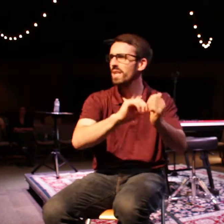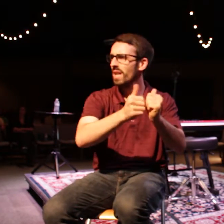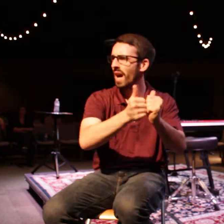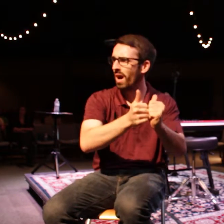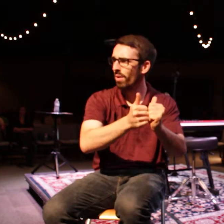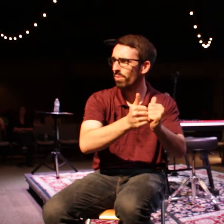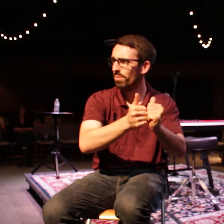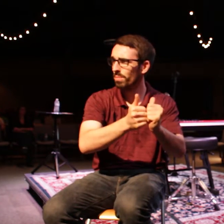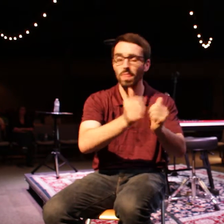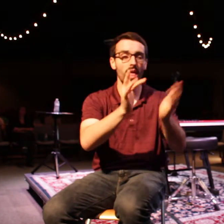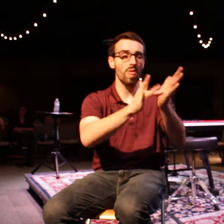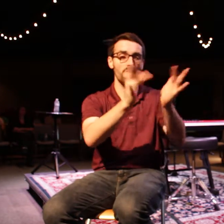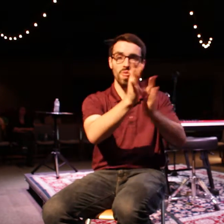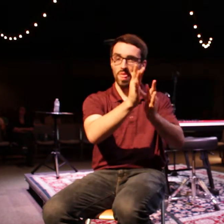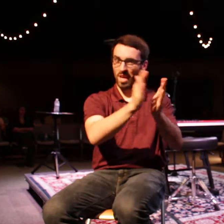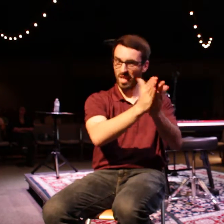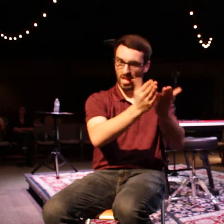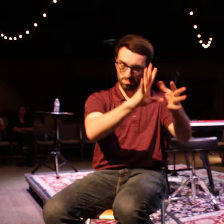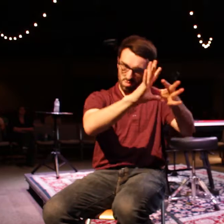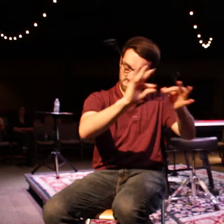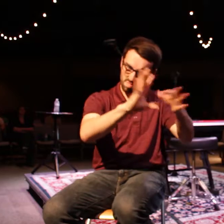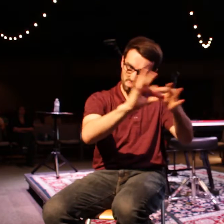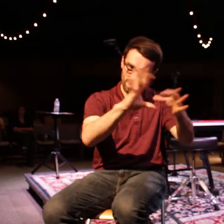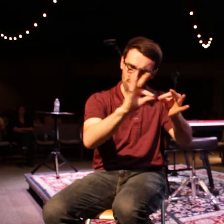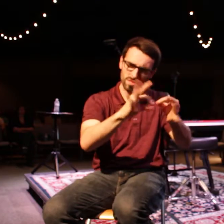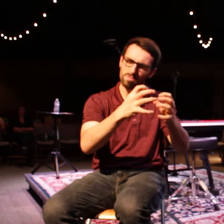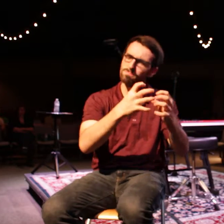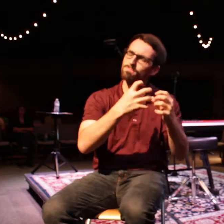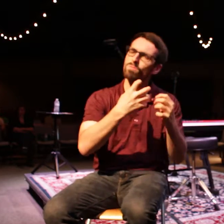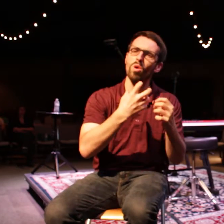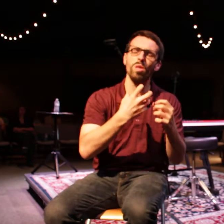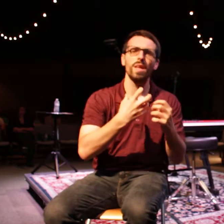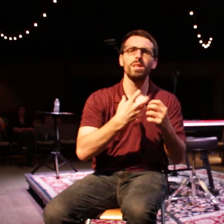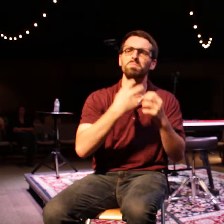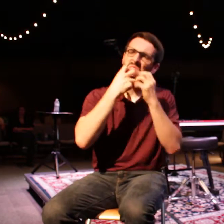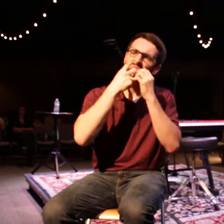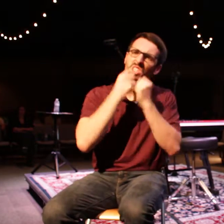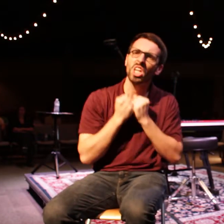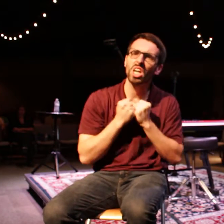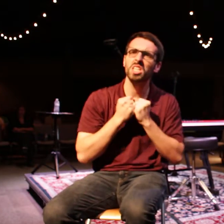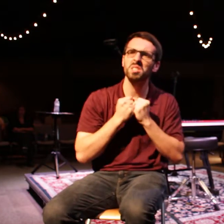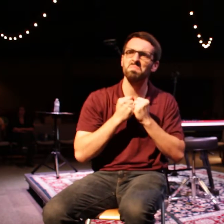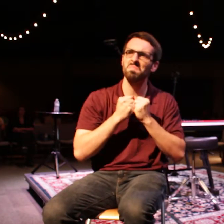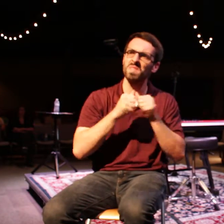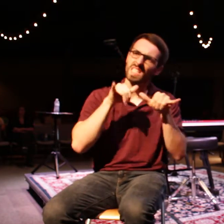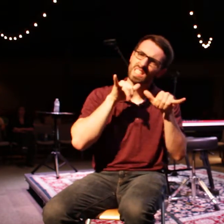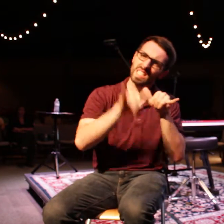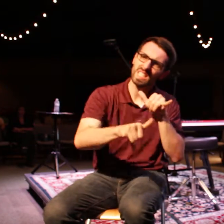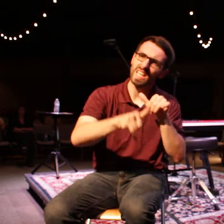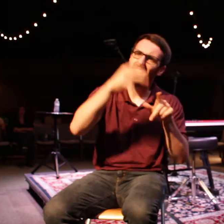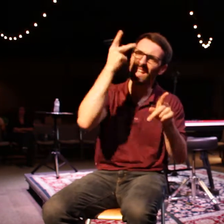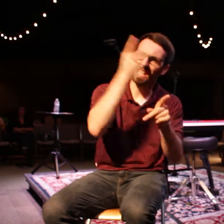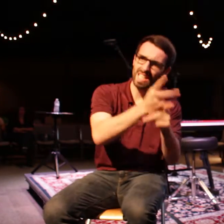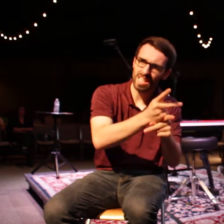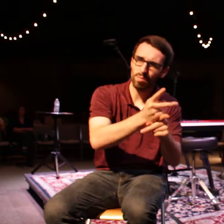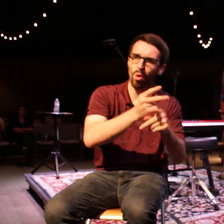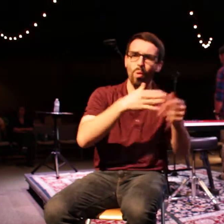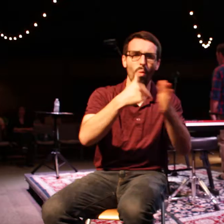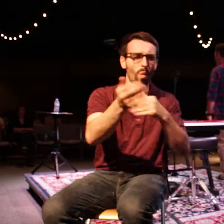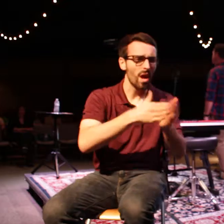in the midst of when they're being squeezed by the culture around them, they hold on to the gospel. And another thing that Paul says we're going to look at today, one way you can spot a true